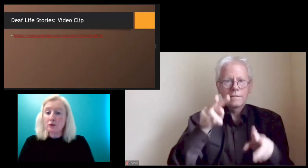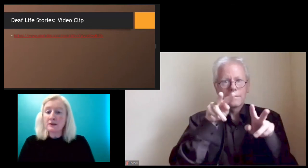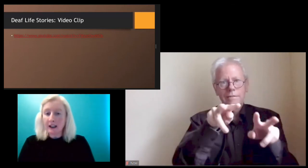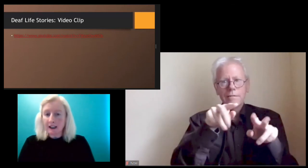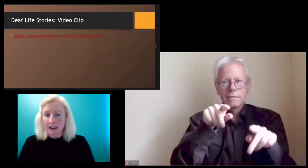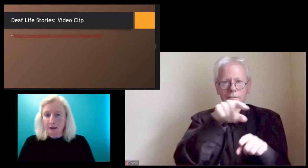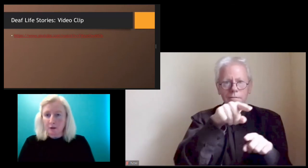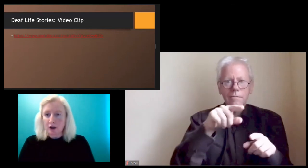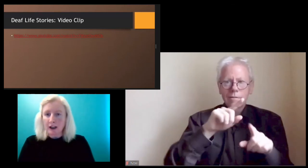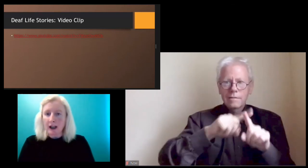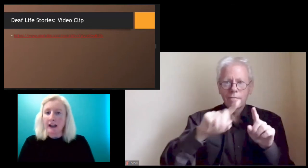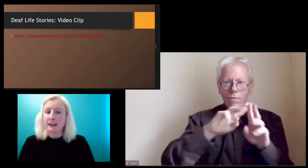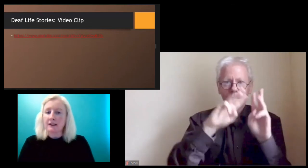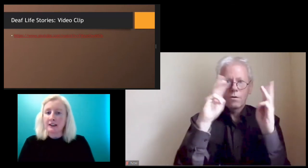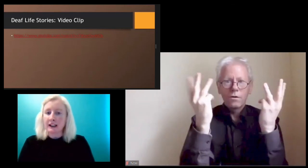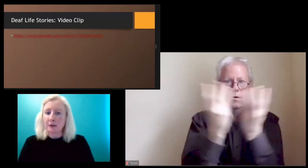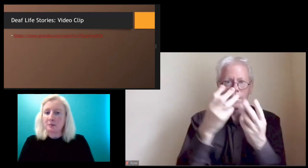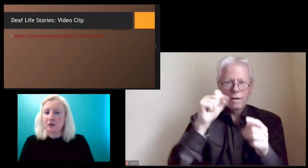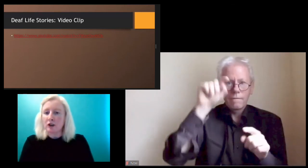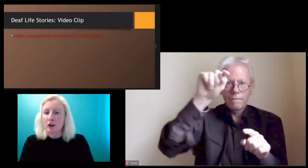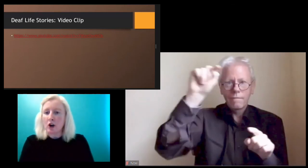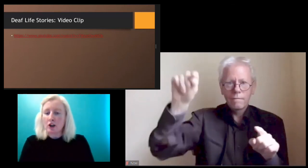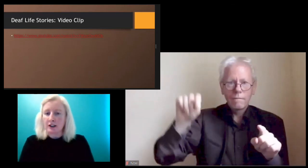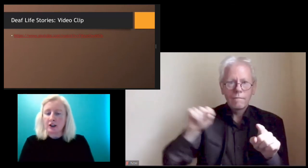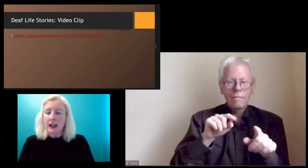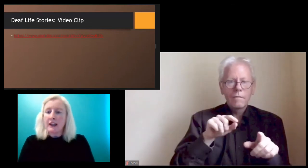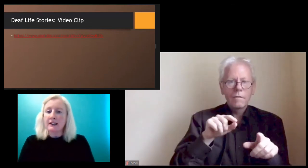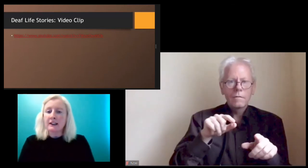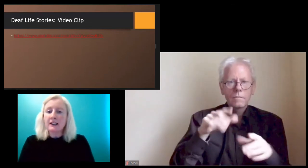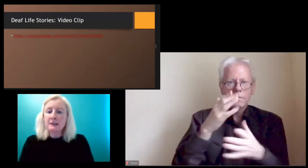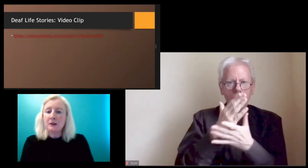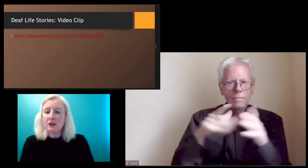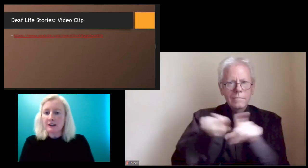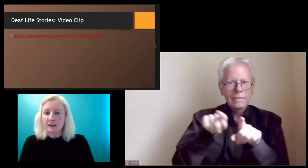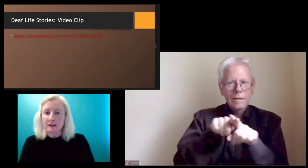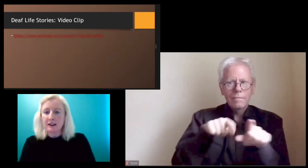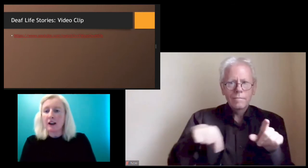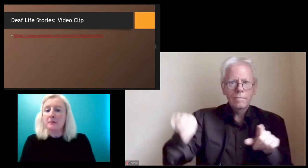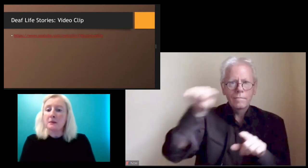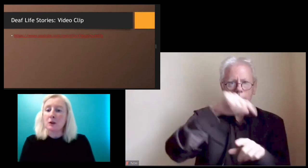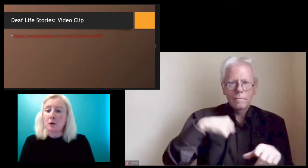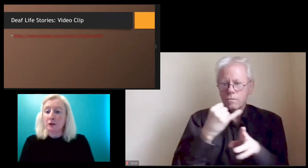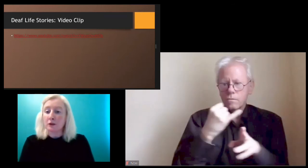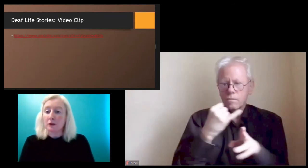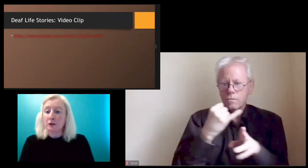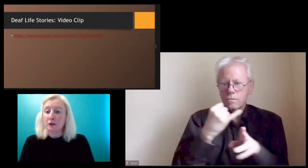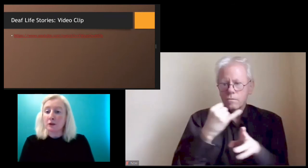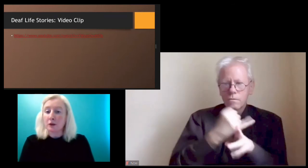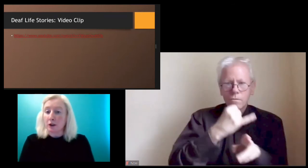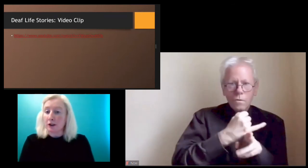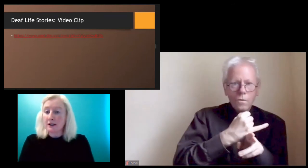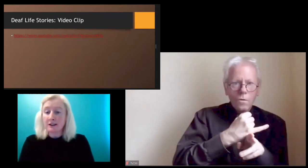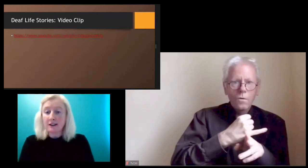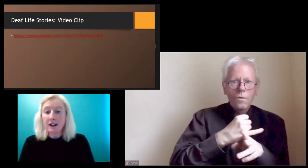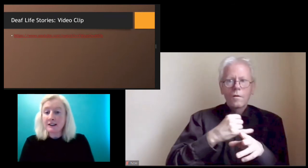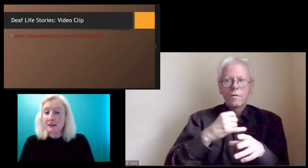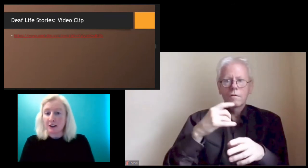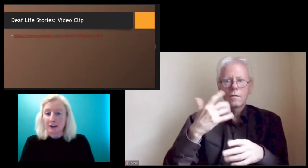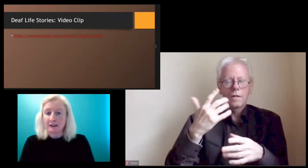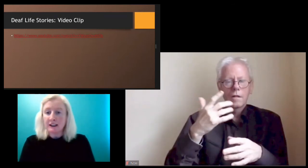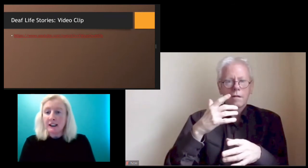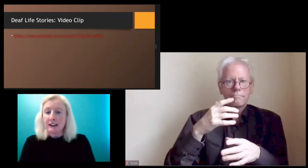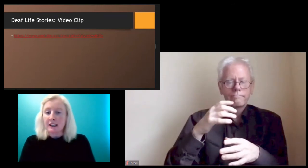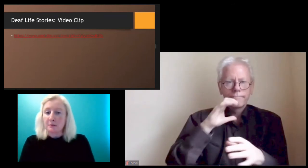through sign language and sign language being recorded, that the experiences of people who are deaf throughout the world